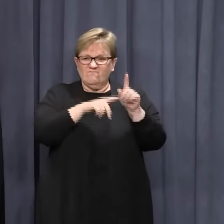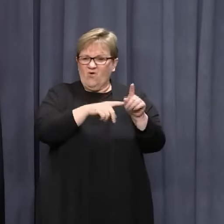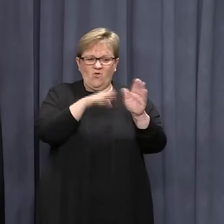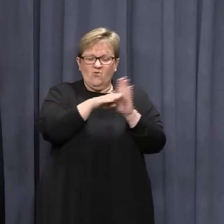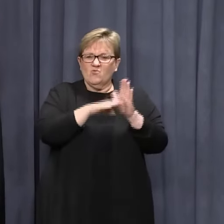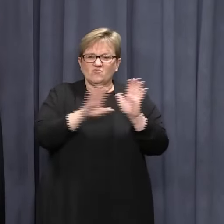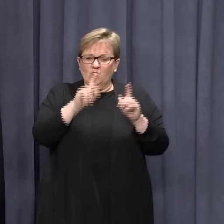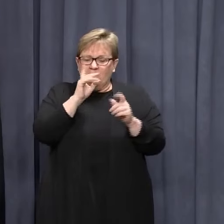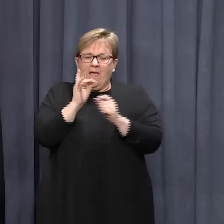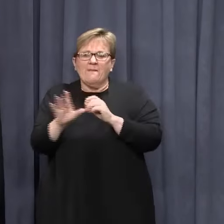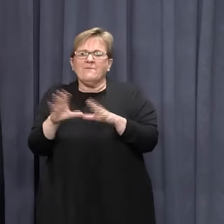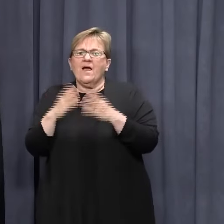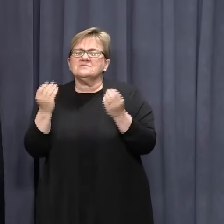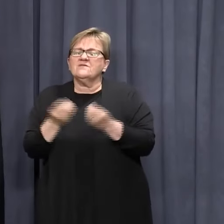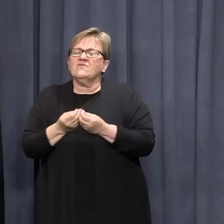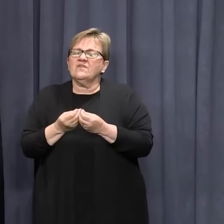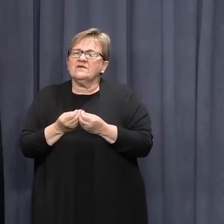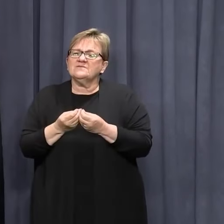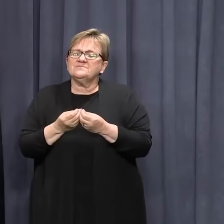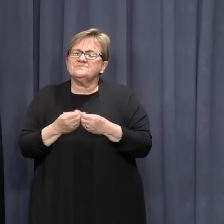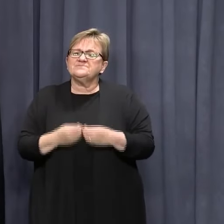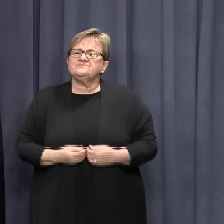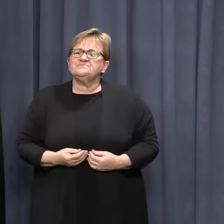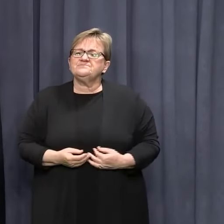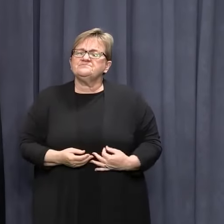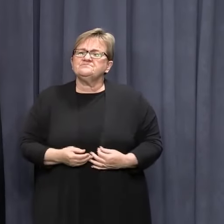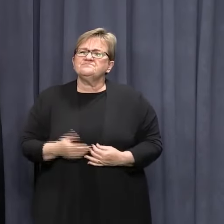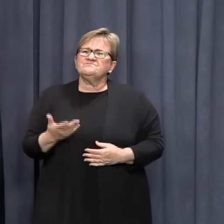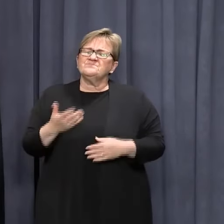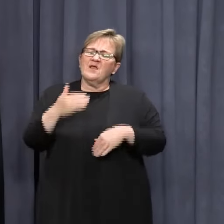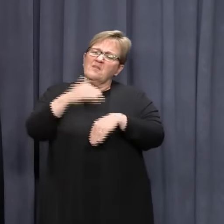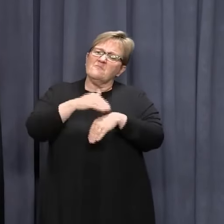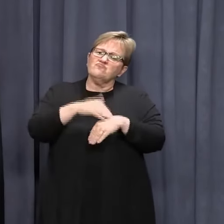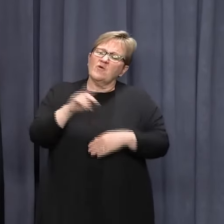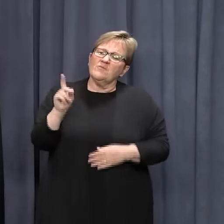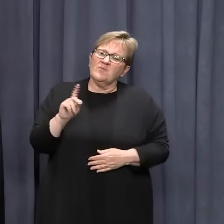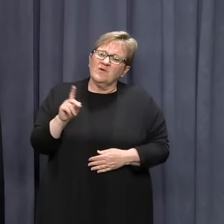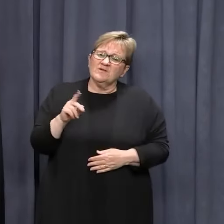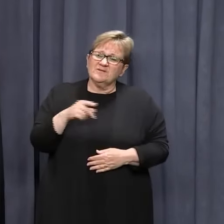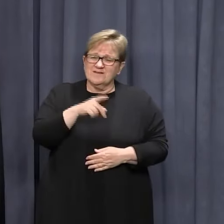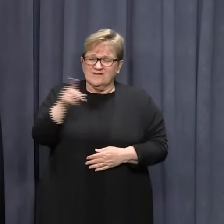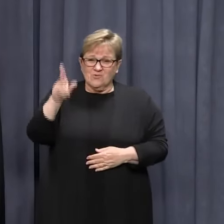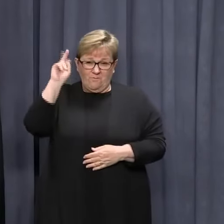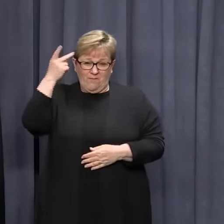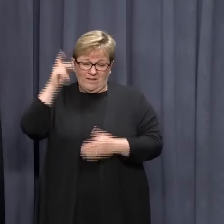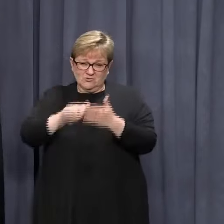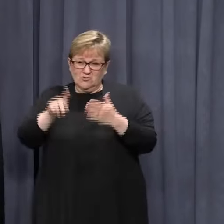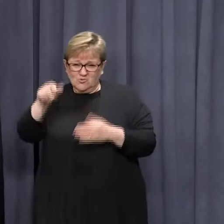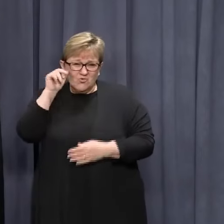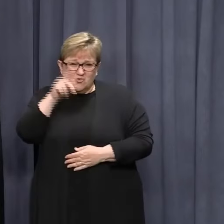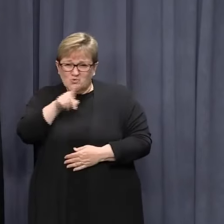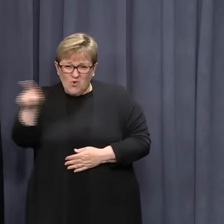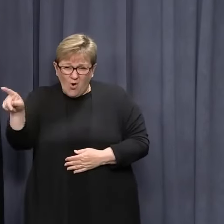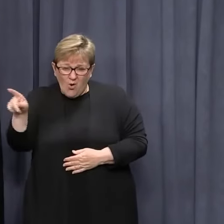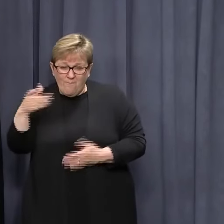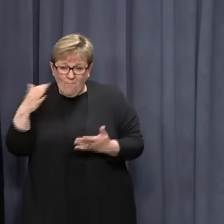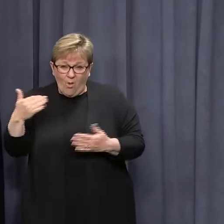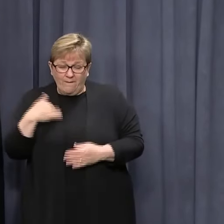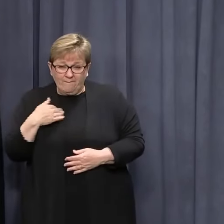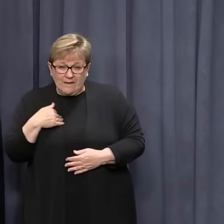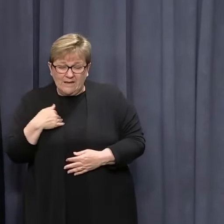normal, traditional arrangements with these things. Part of the problem, of course, and you're a political journalist, you'll know this better than anyone,